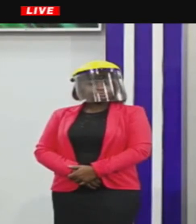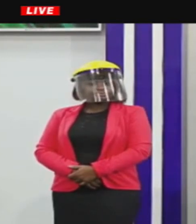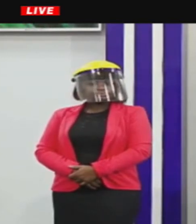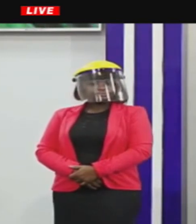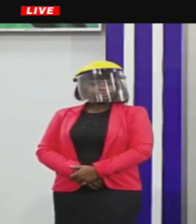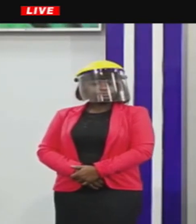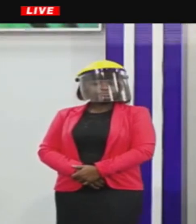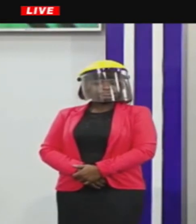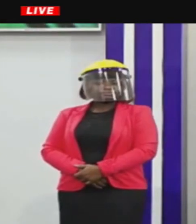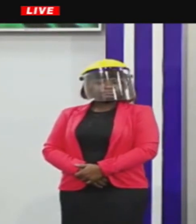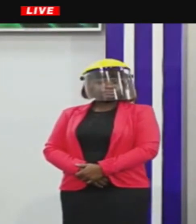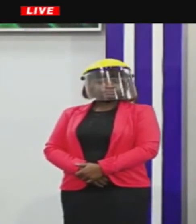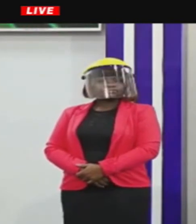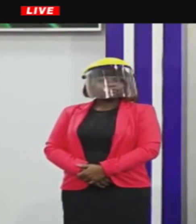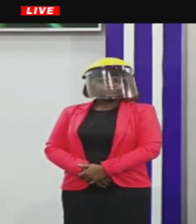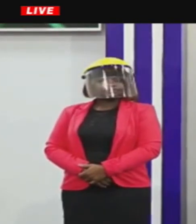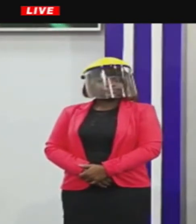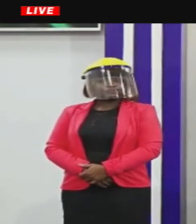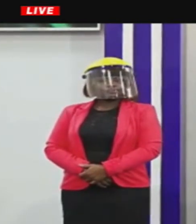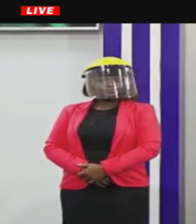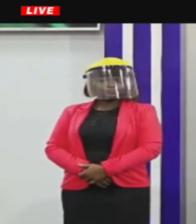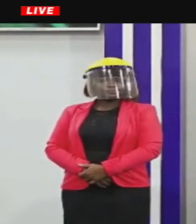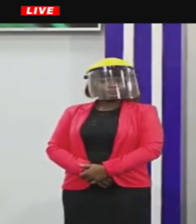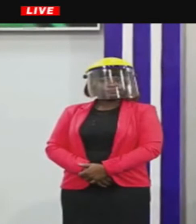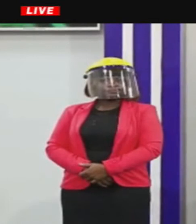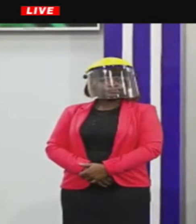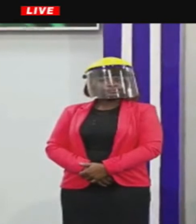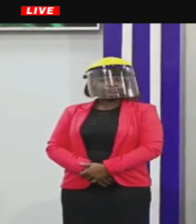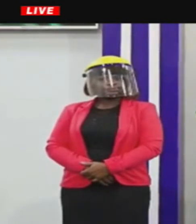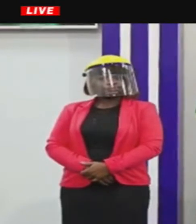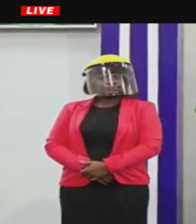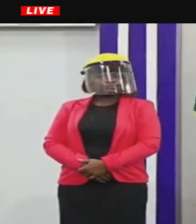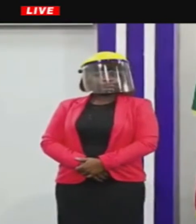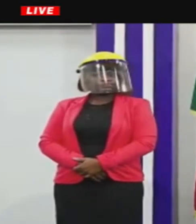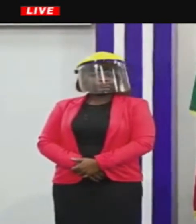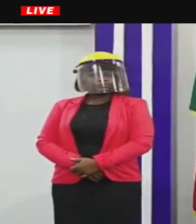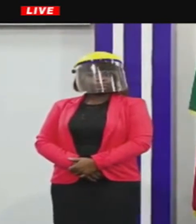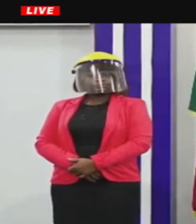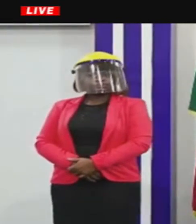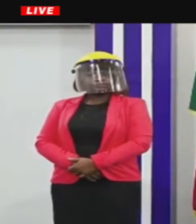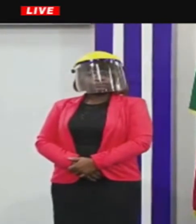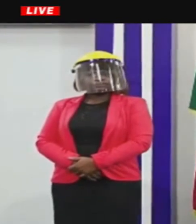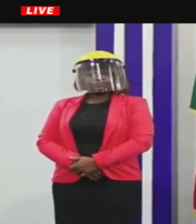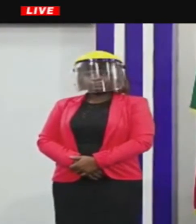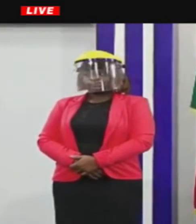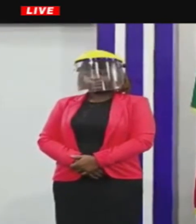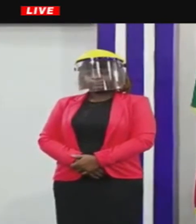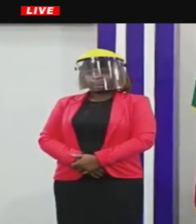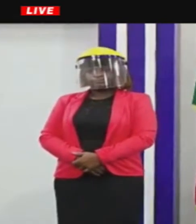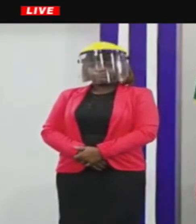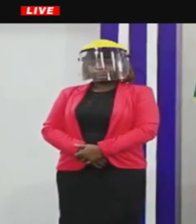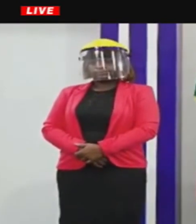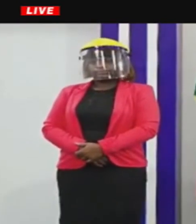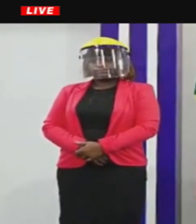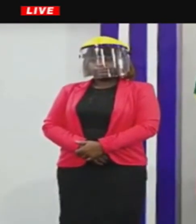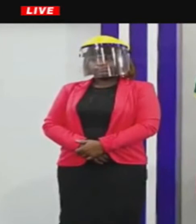many people in their private cars or with the family obviously they leave home alone without a face mask so how was the definition given